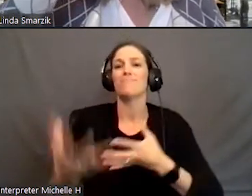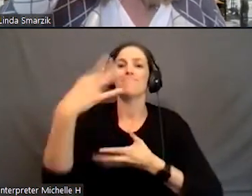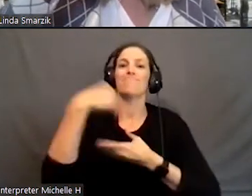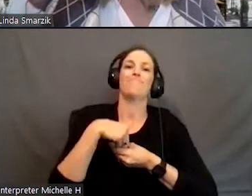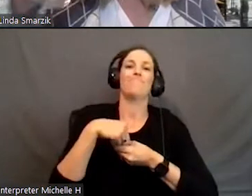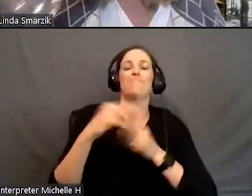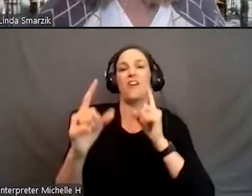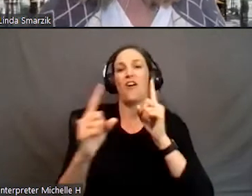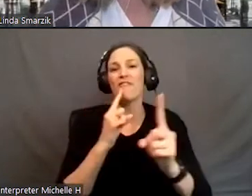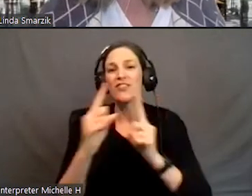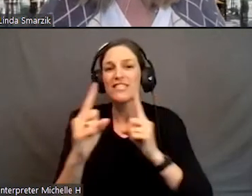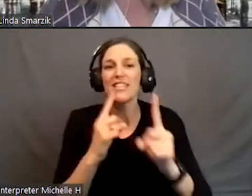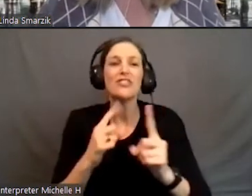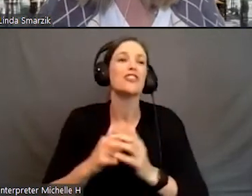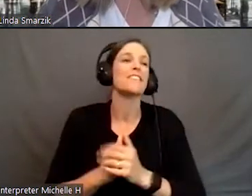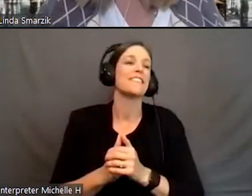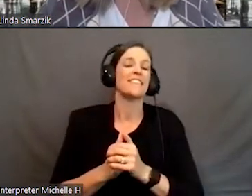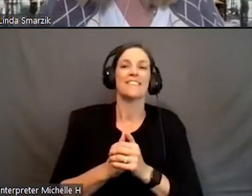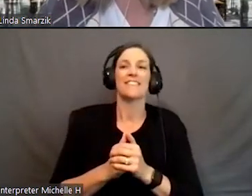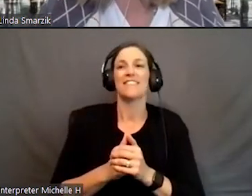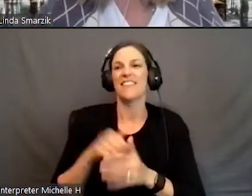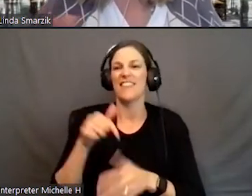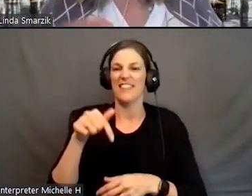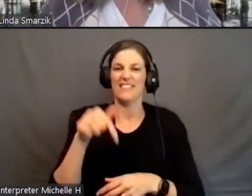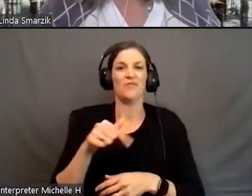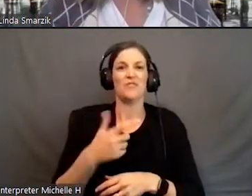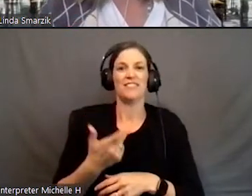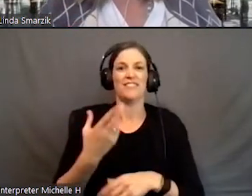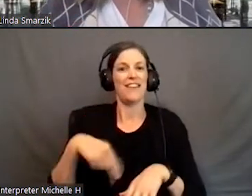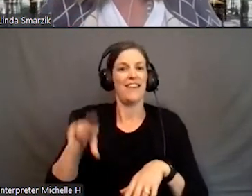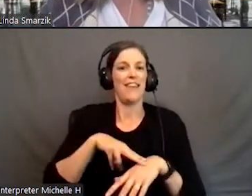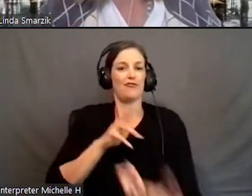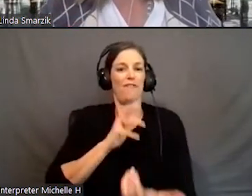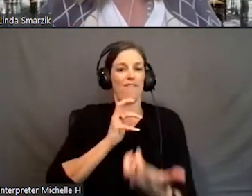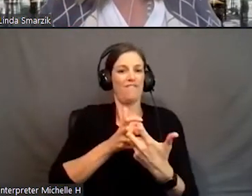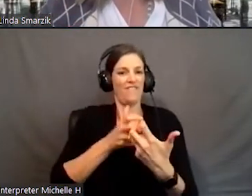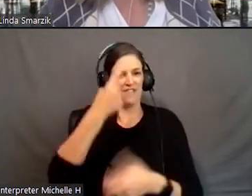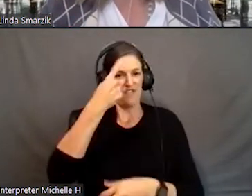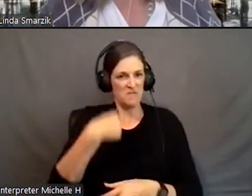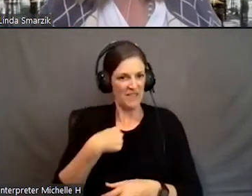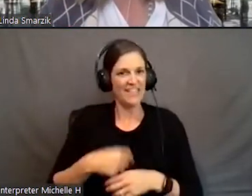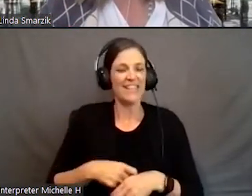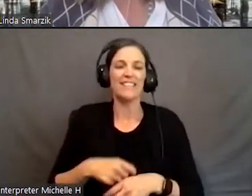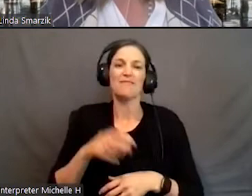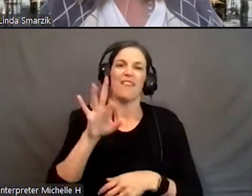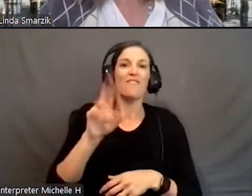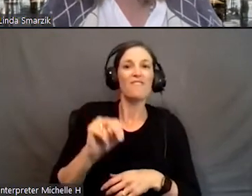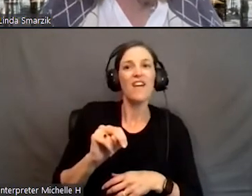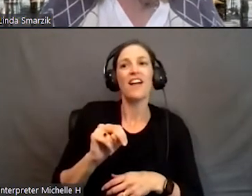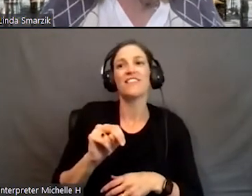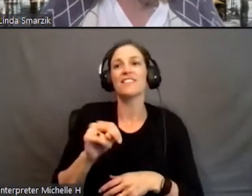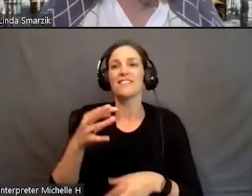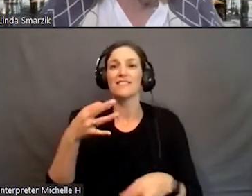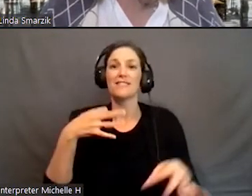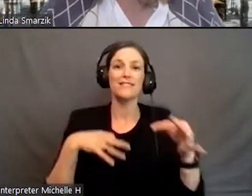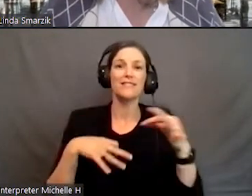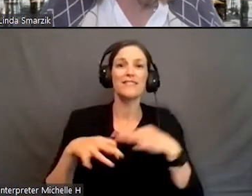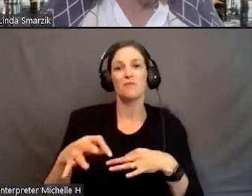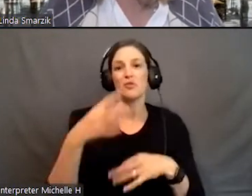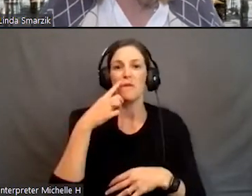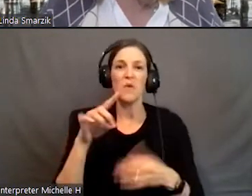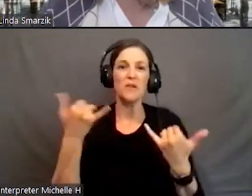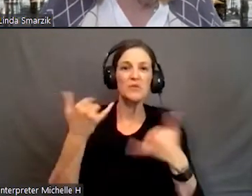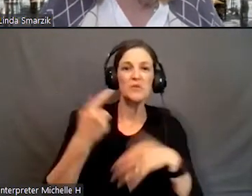conversation. So this was a natural fit. And it's been fun being the substitute for today.